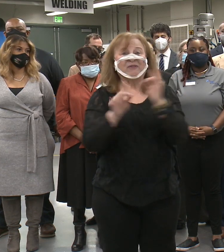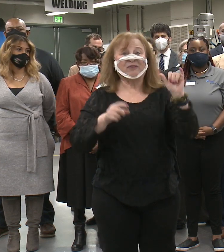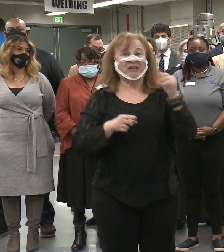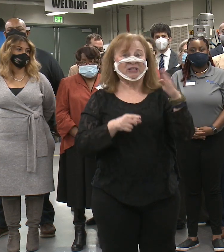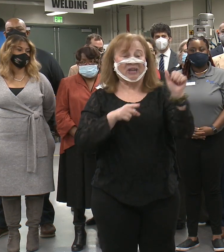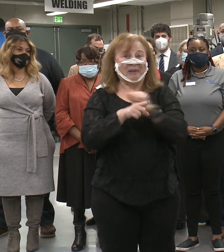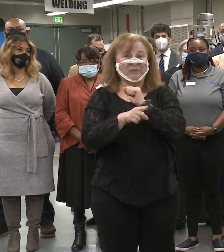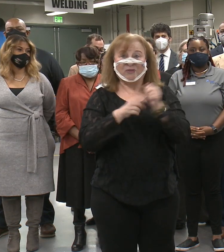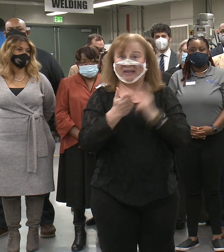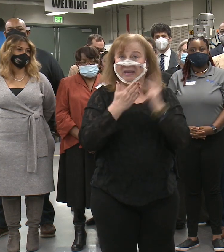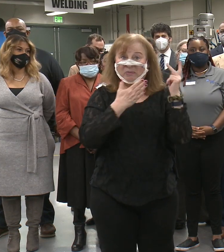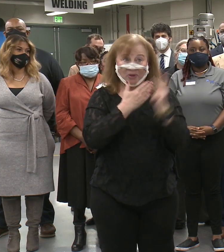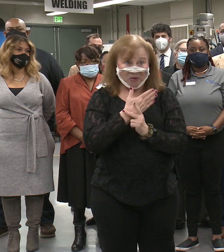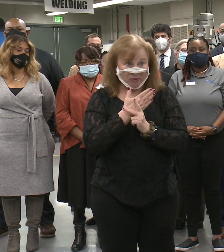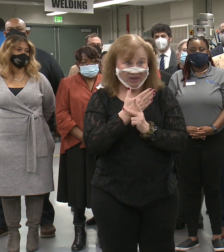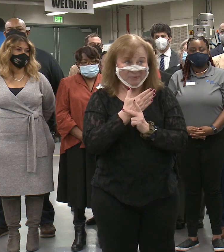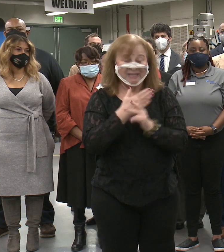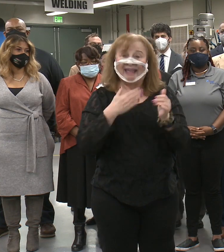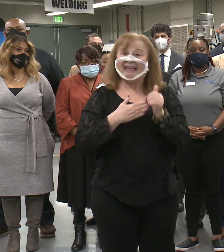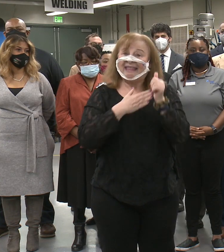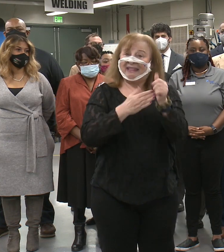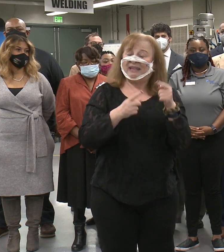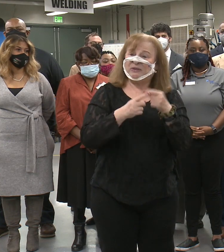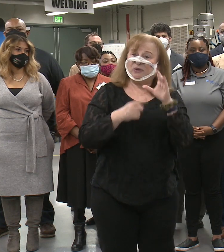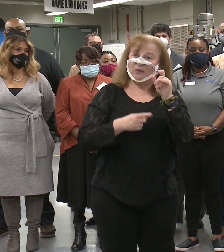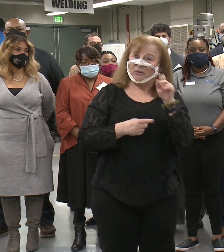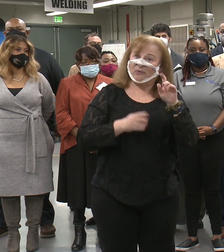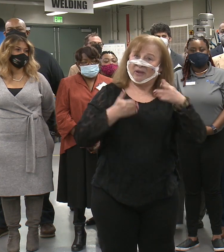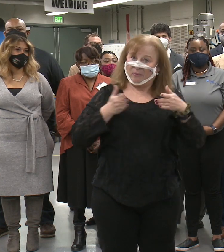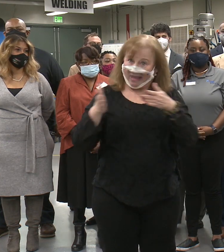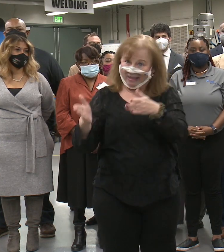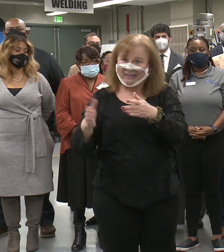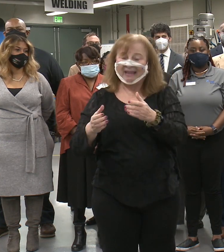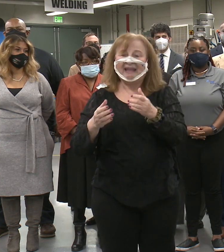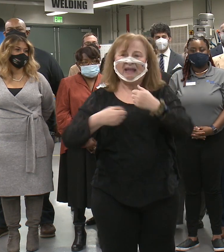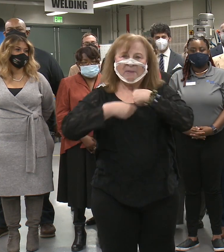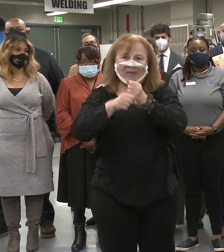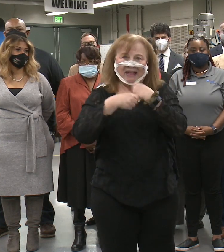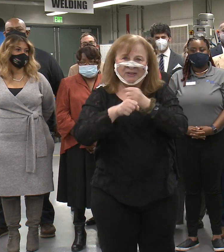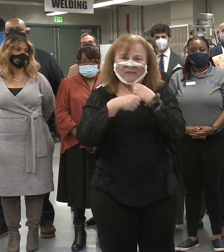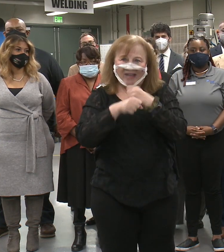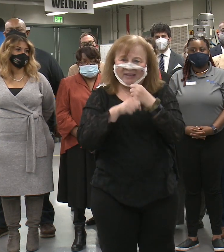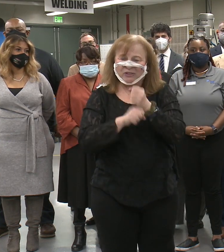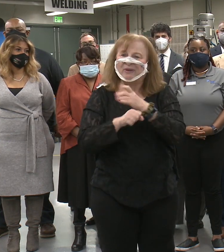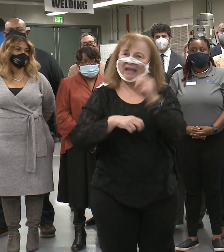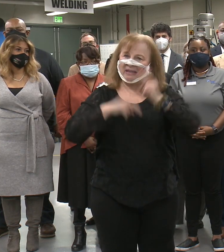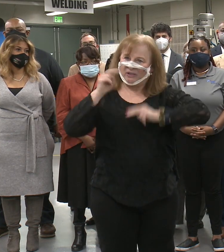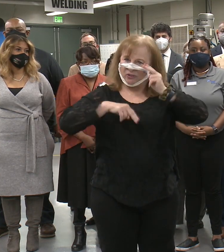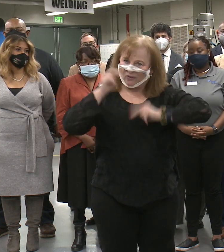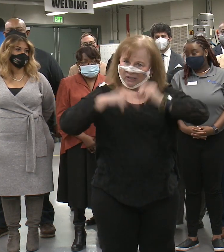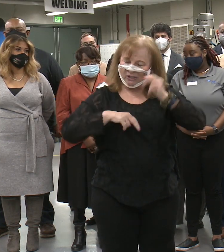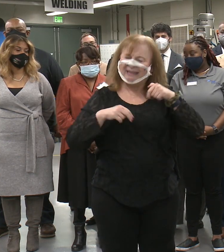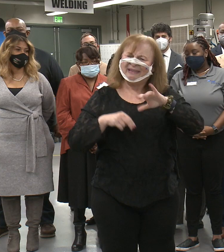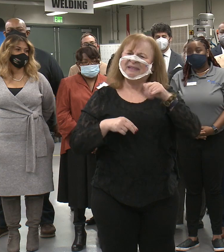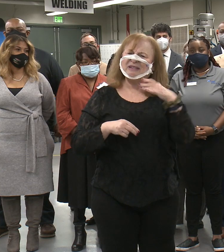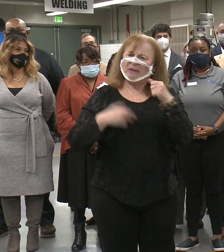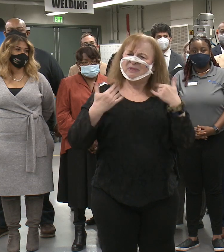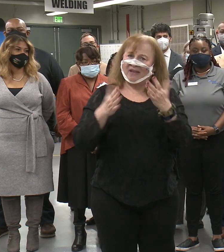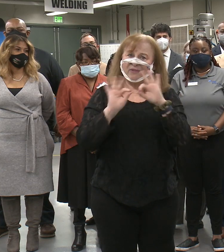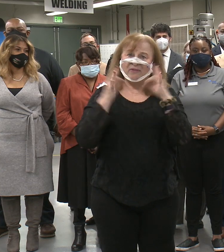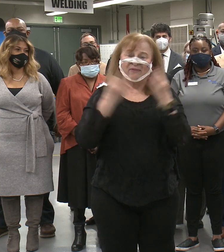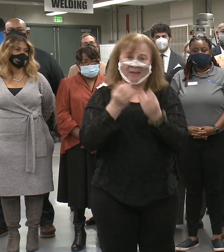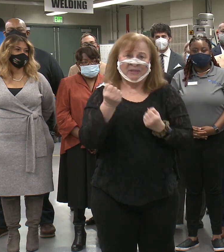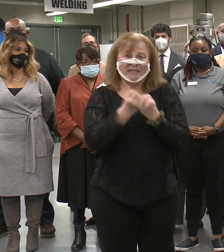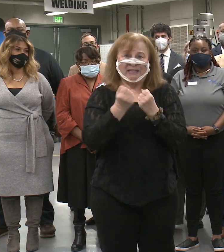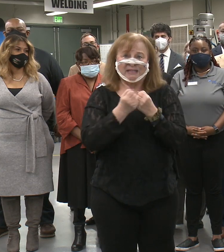training programs that lead to career pathways in manufacturing and construction. These are jobs that offer family